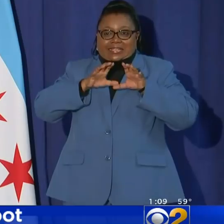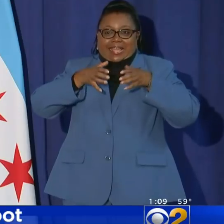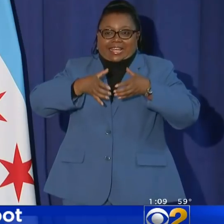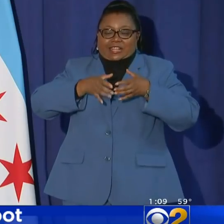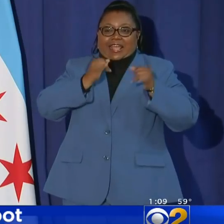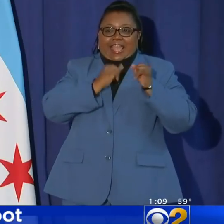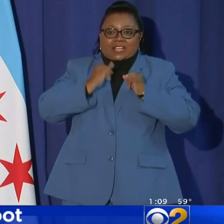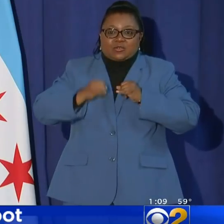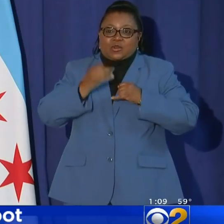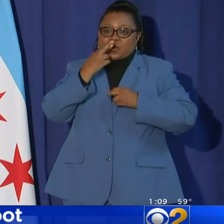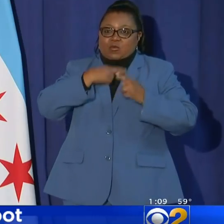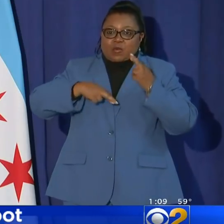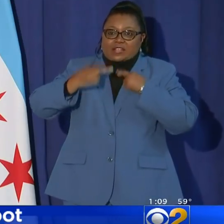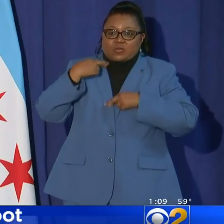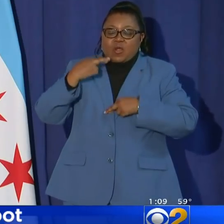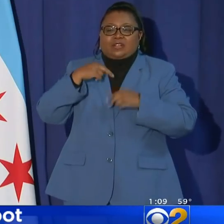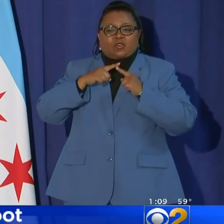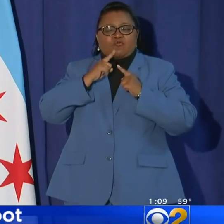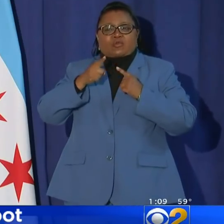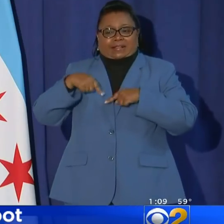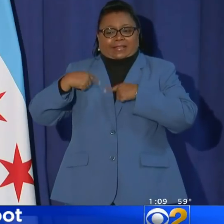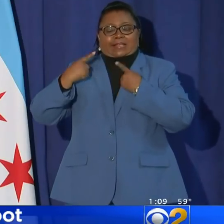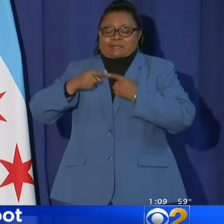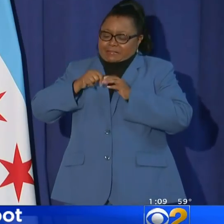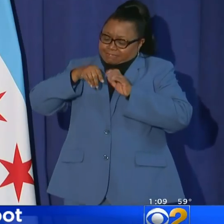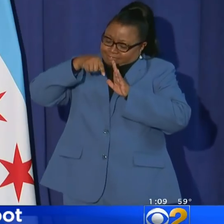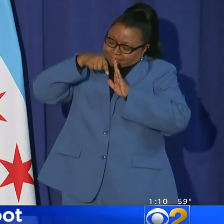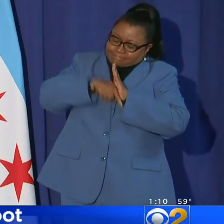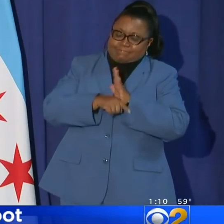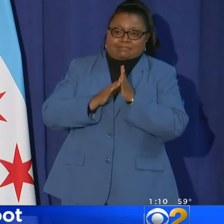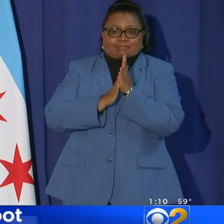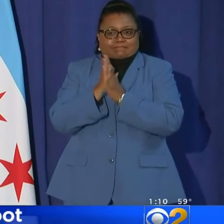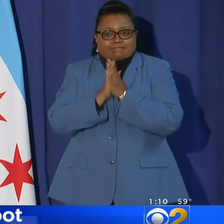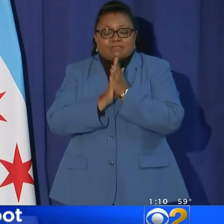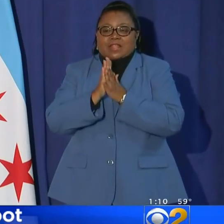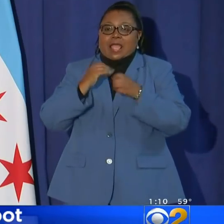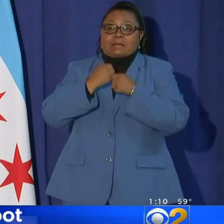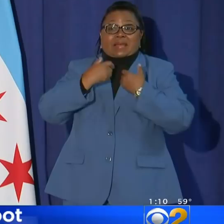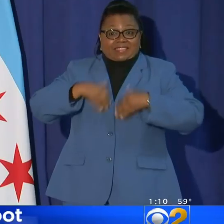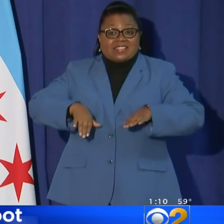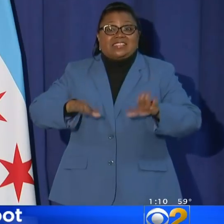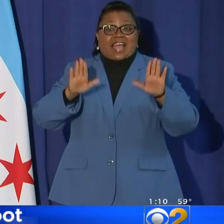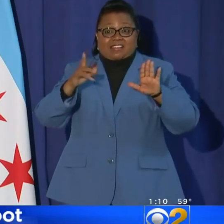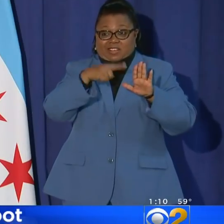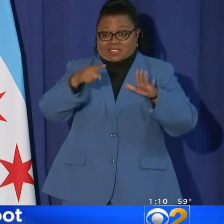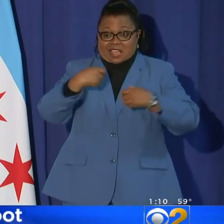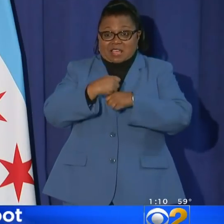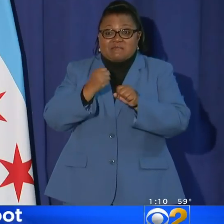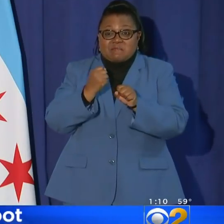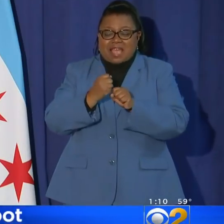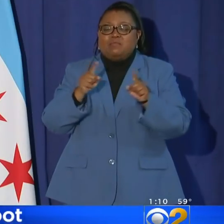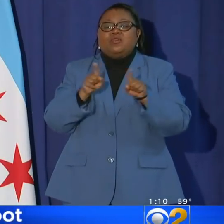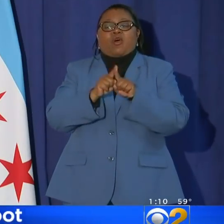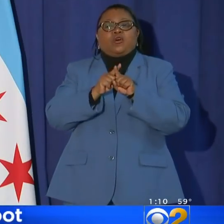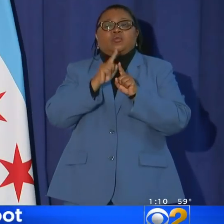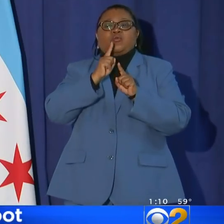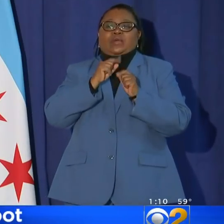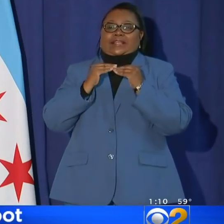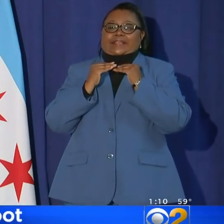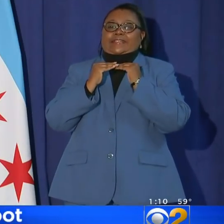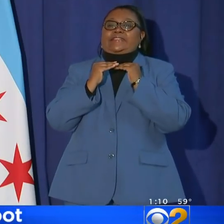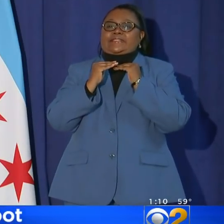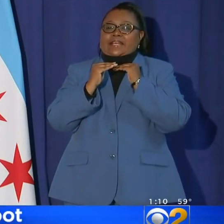individual restaurateurs who have really been diligent in the sacrifices that they've had to make but also been very